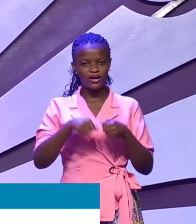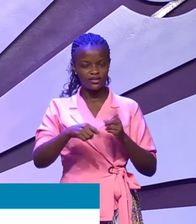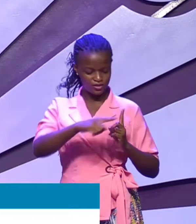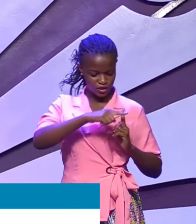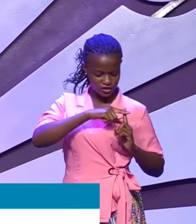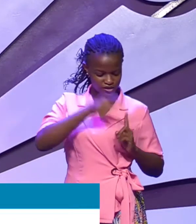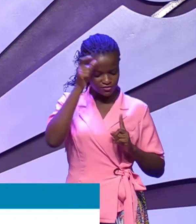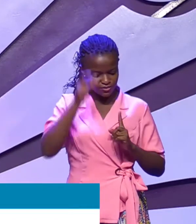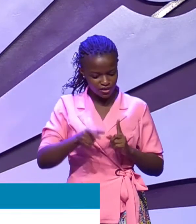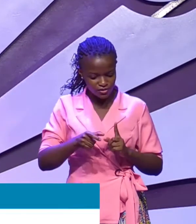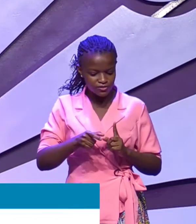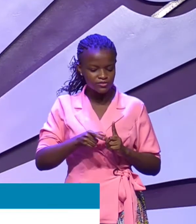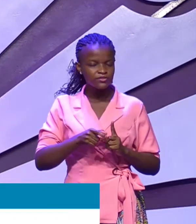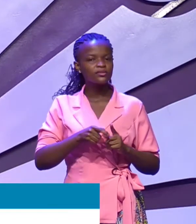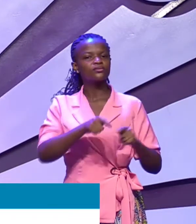that?